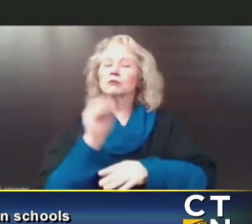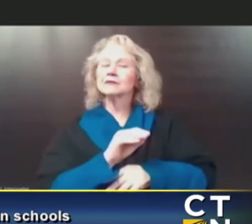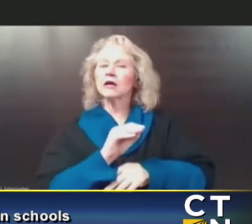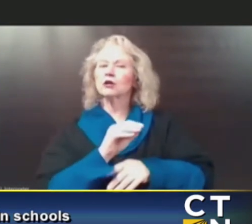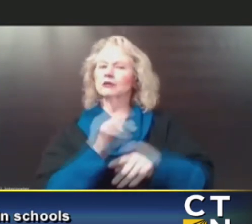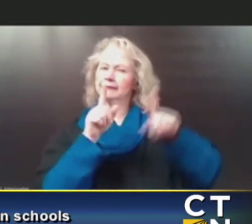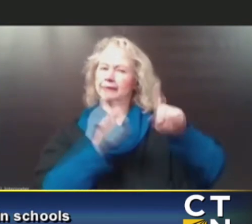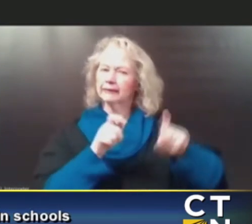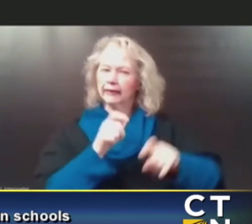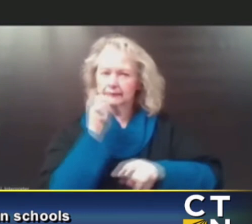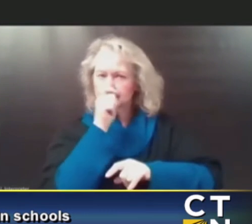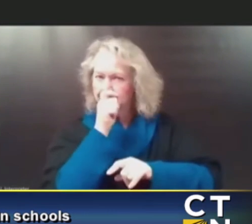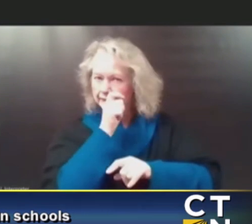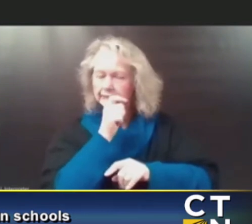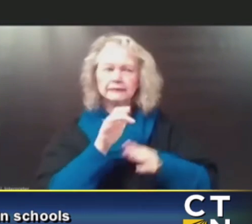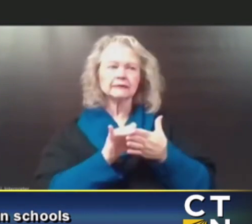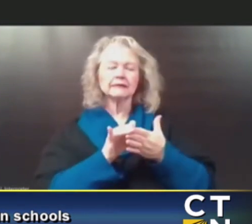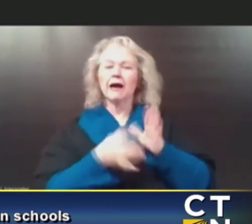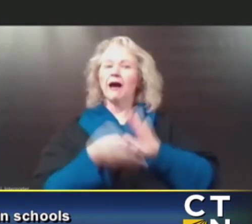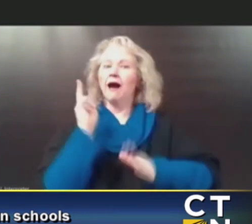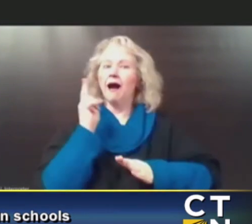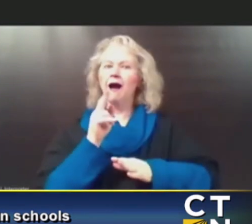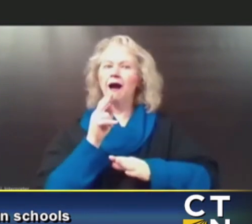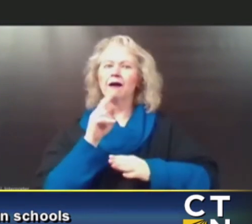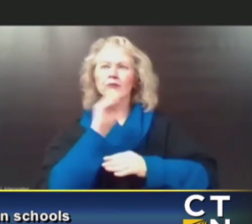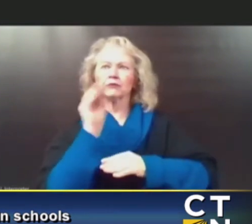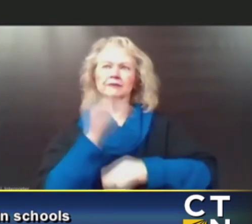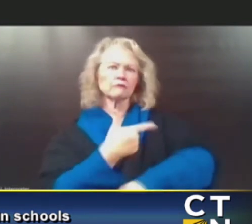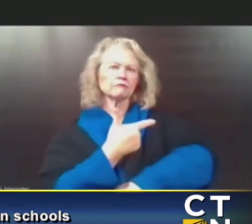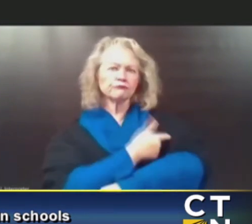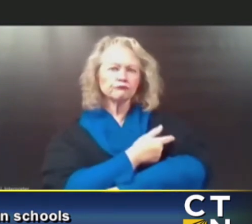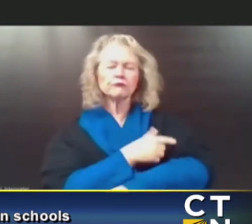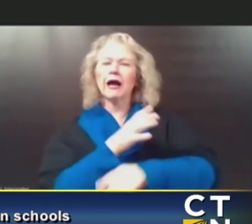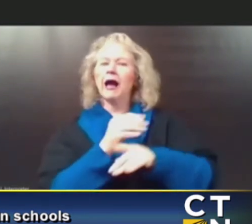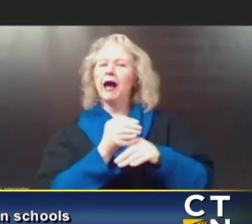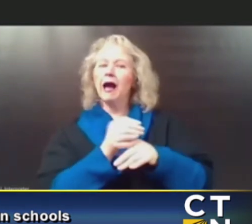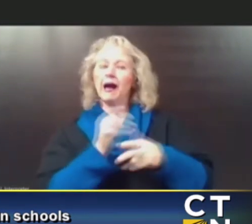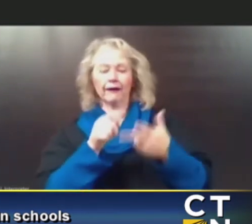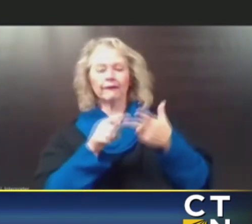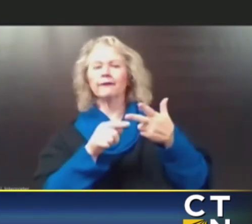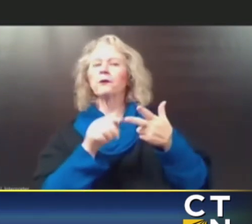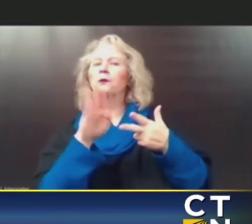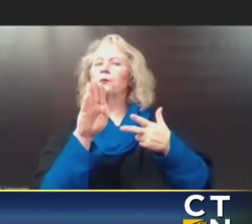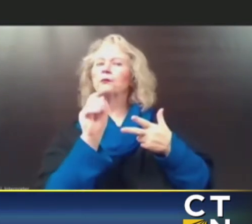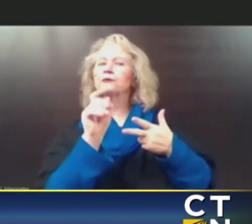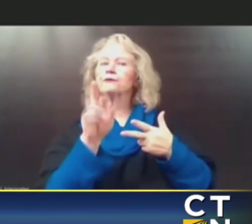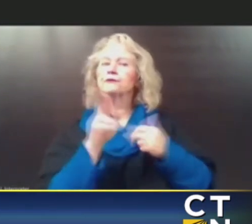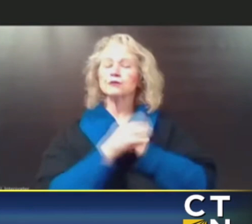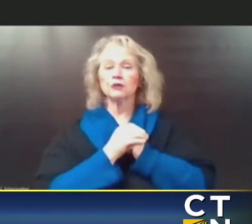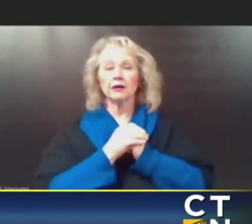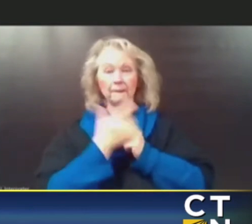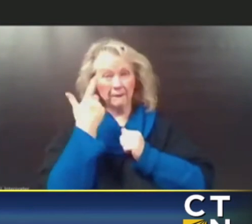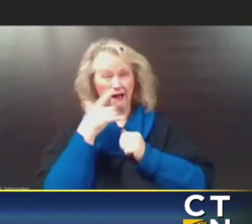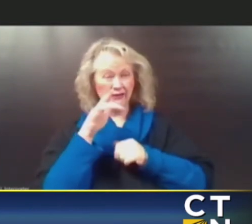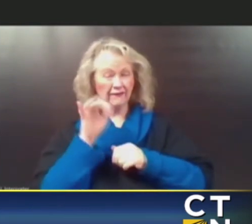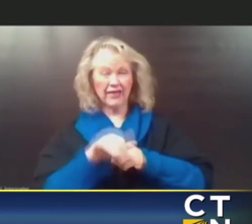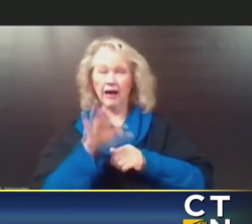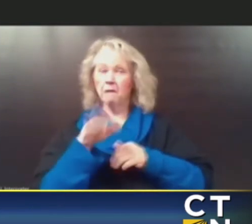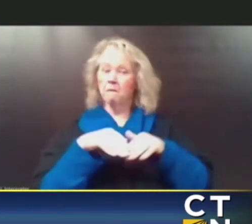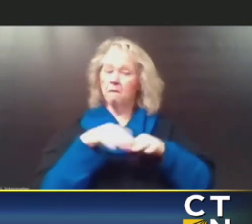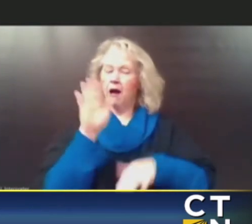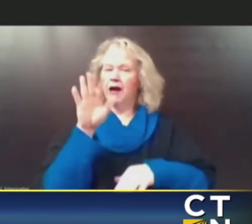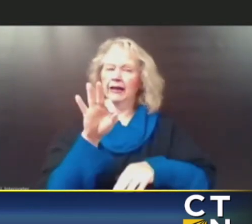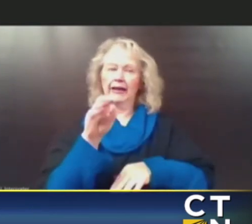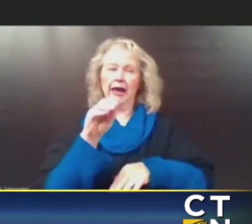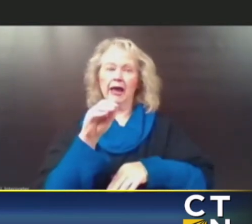uh, and, uh, and now more likely to get boosted. And because of that, we have a vast, um, you know, 90 plus percent of our folks have had